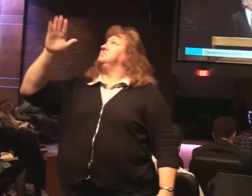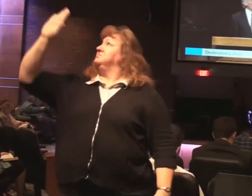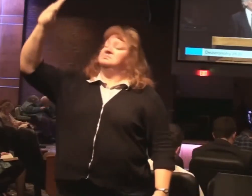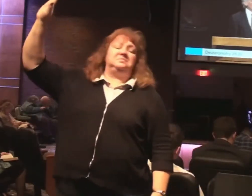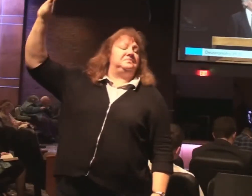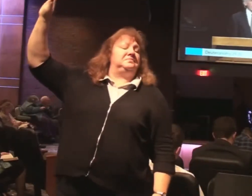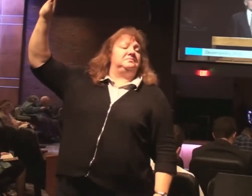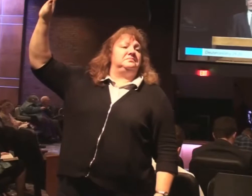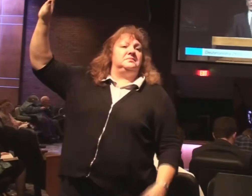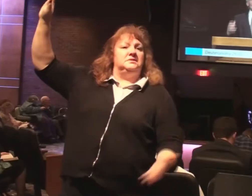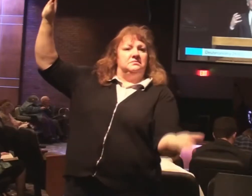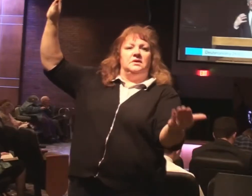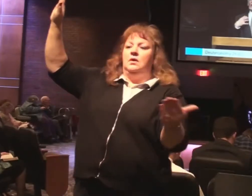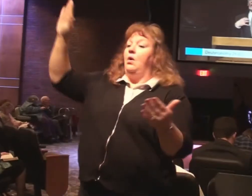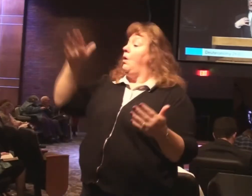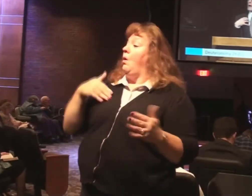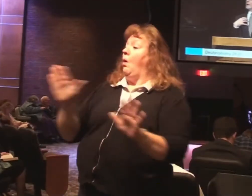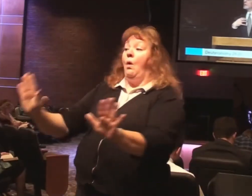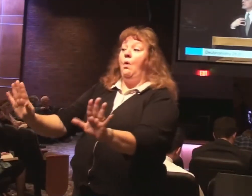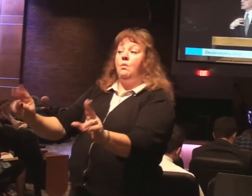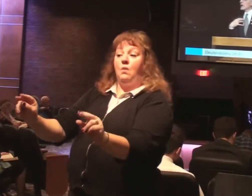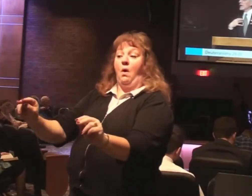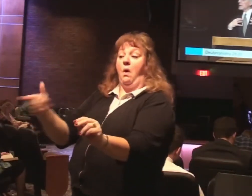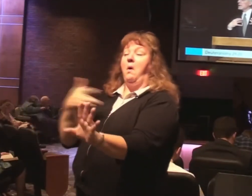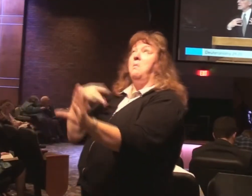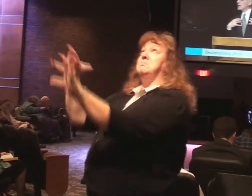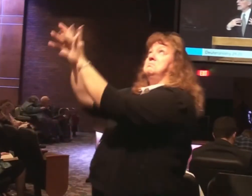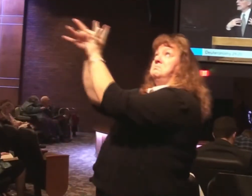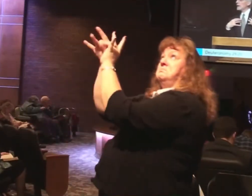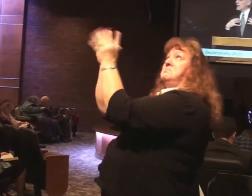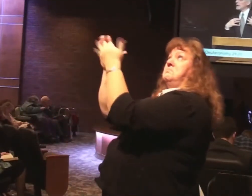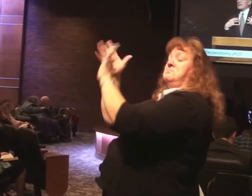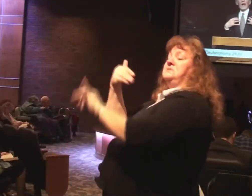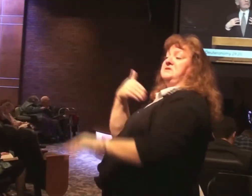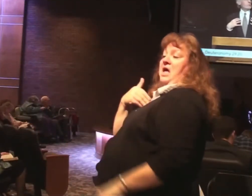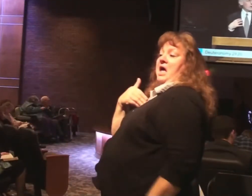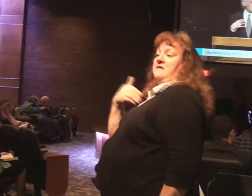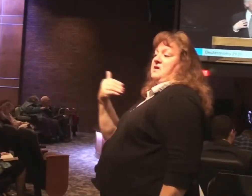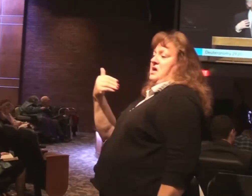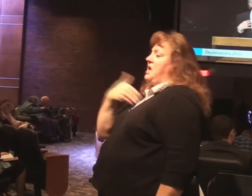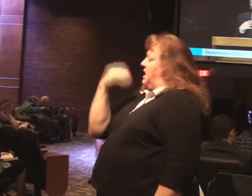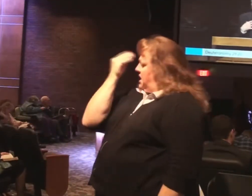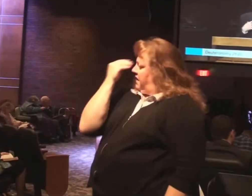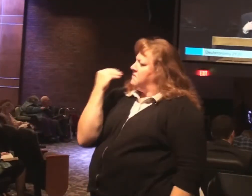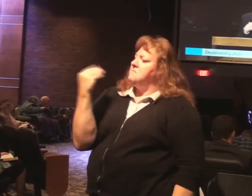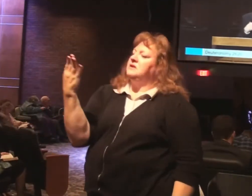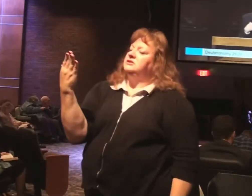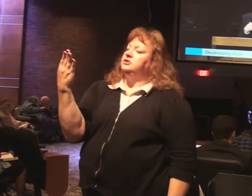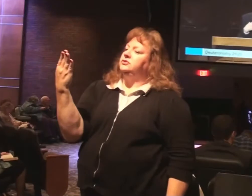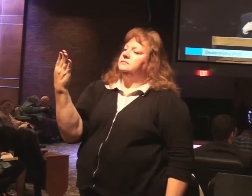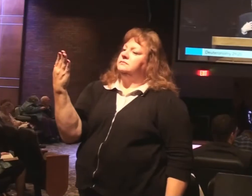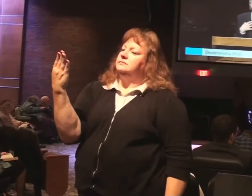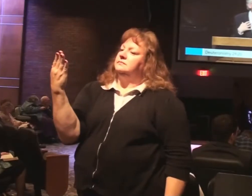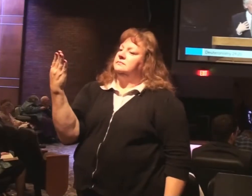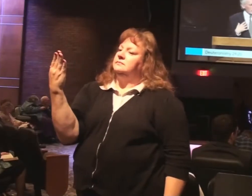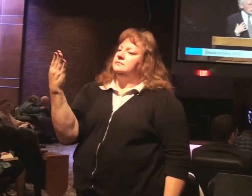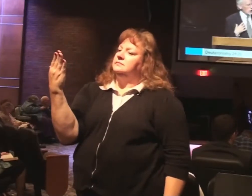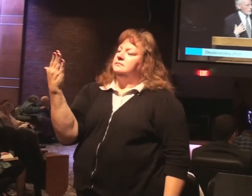living God. They came and said oh no. I have peace with God. In fact I have a message from God. The prophet Jeremiah